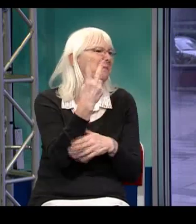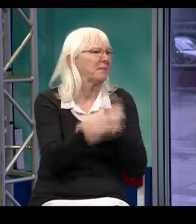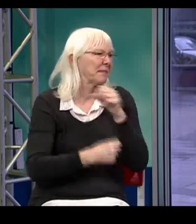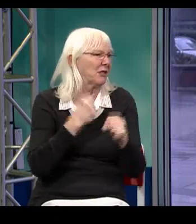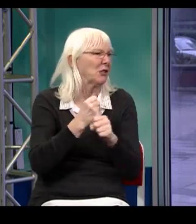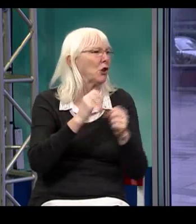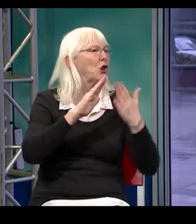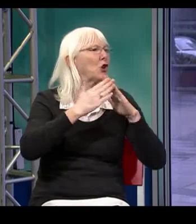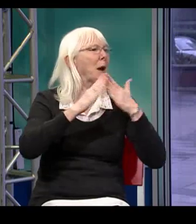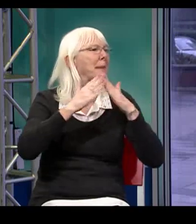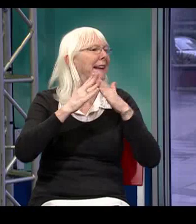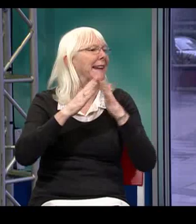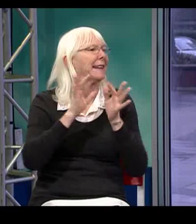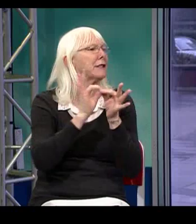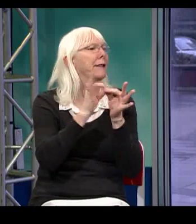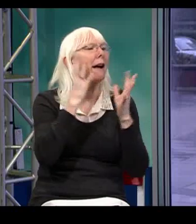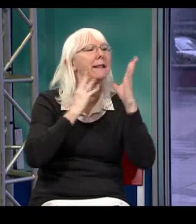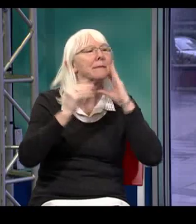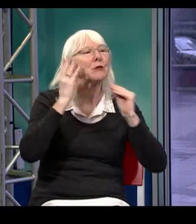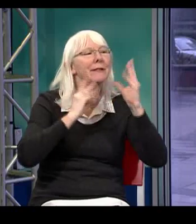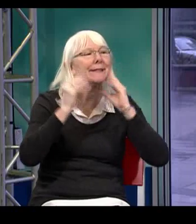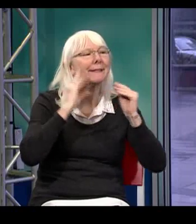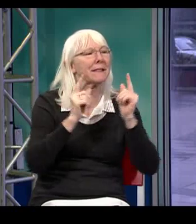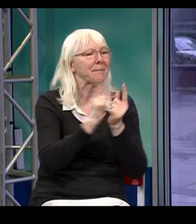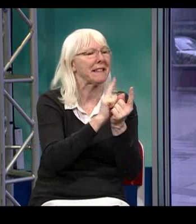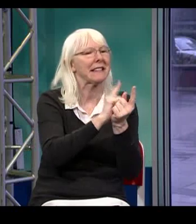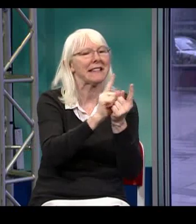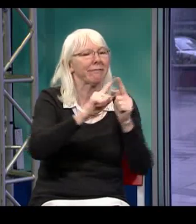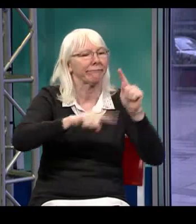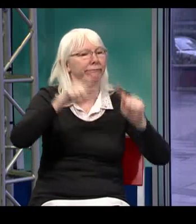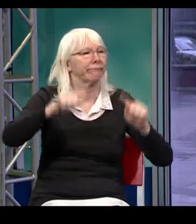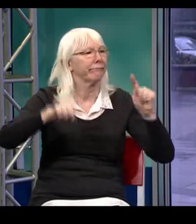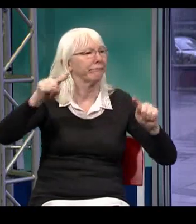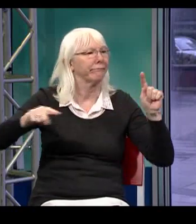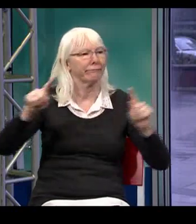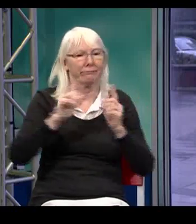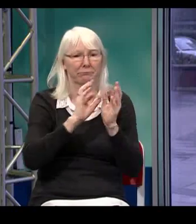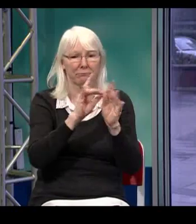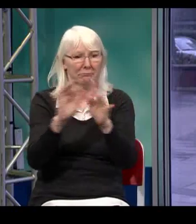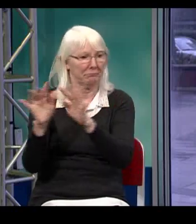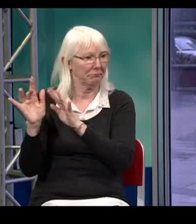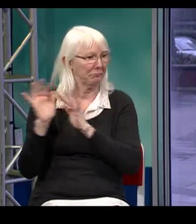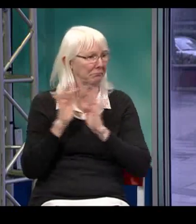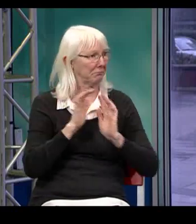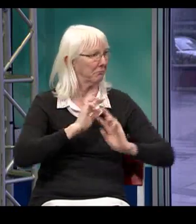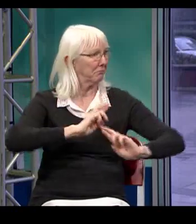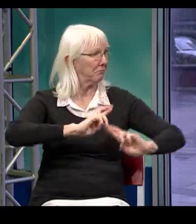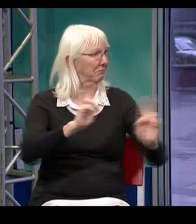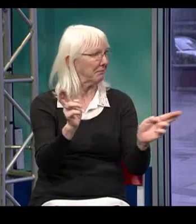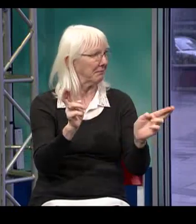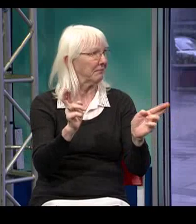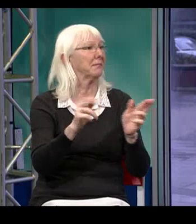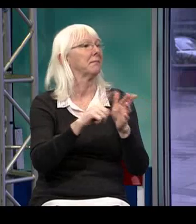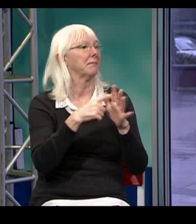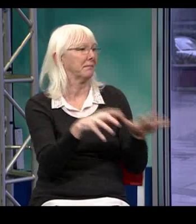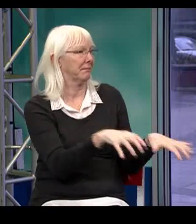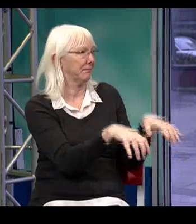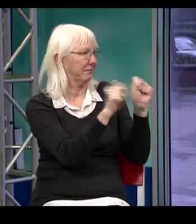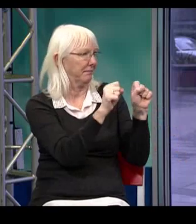Once they've completed that, they must work within the community for at least two years, having a variety of experiences and meeting people and